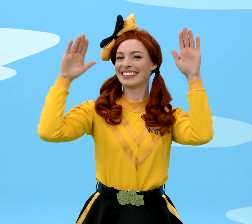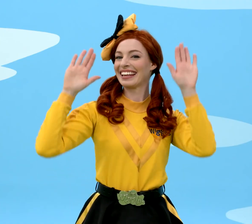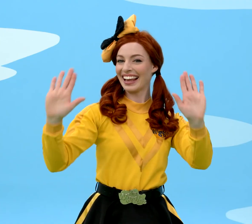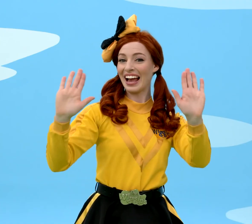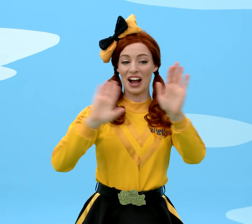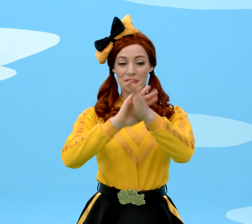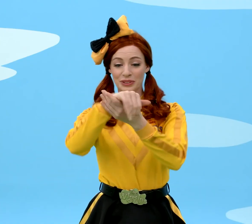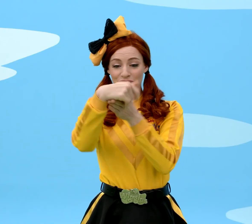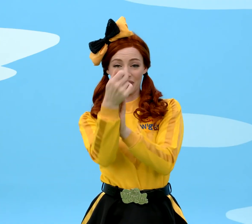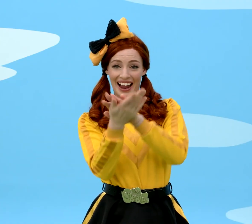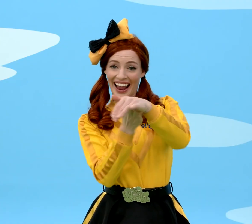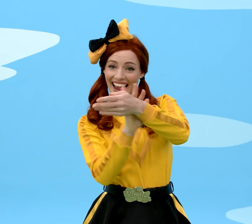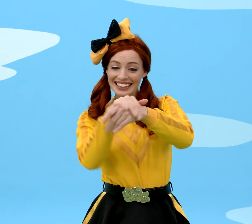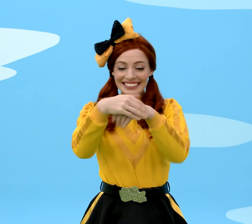Wash your hands